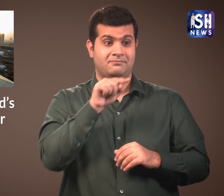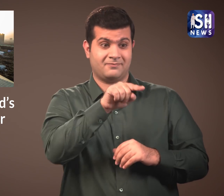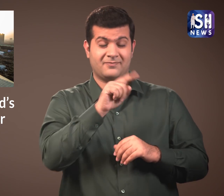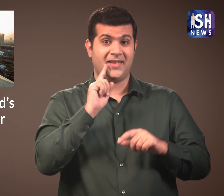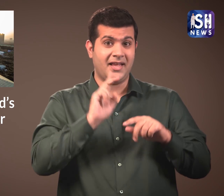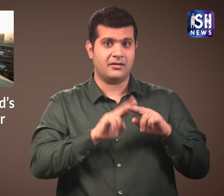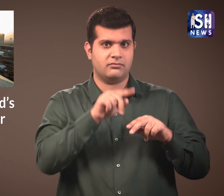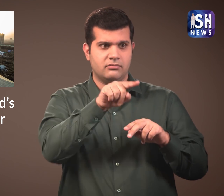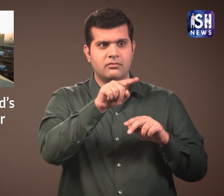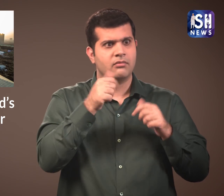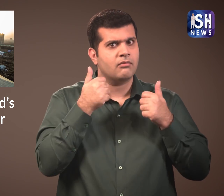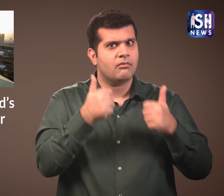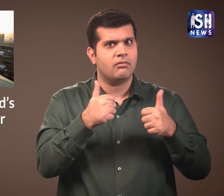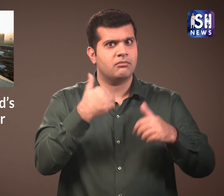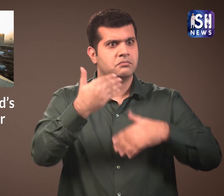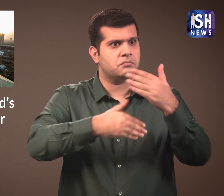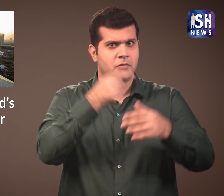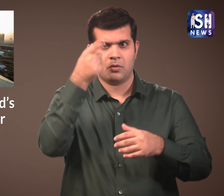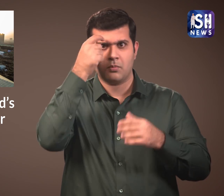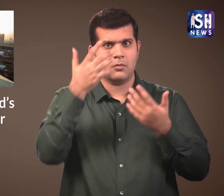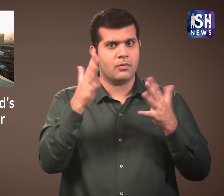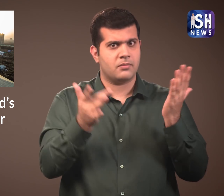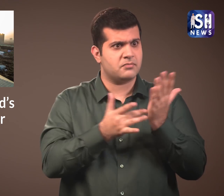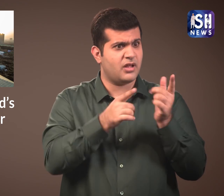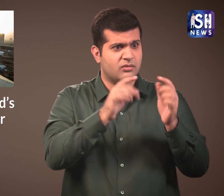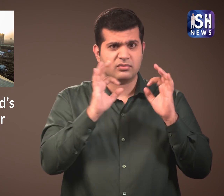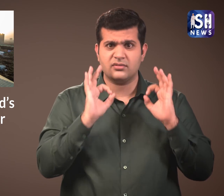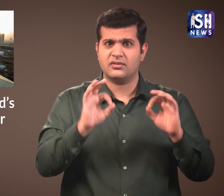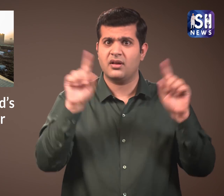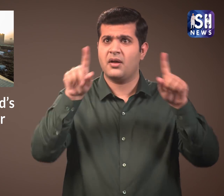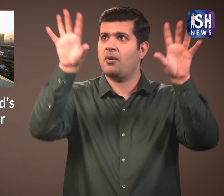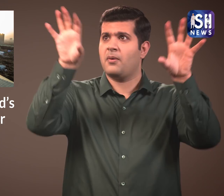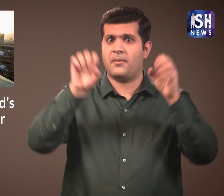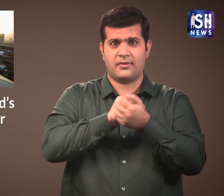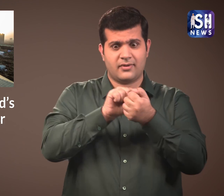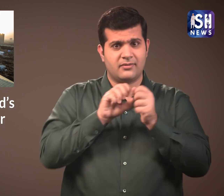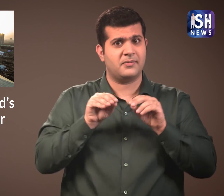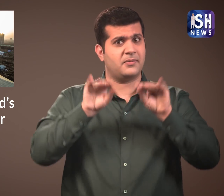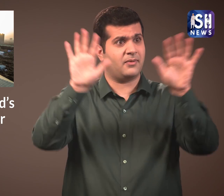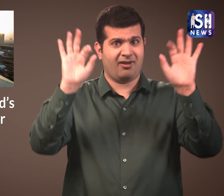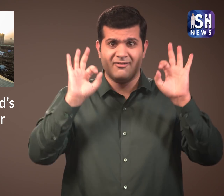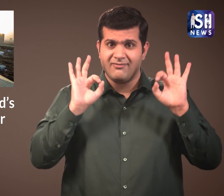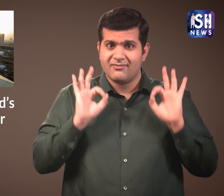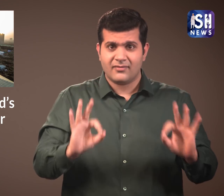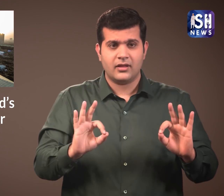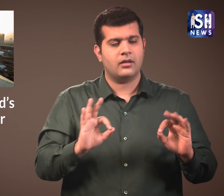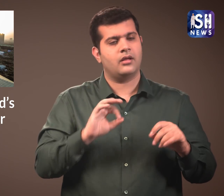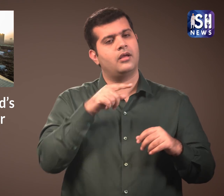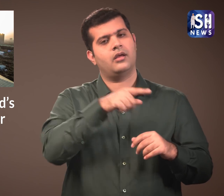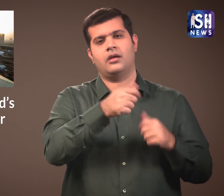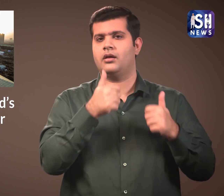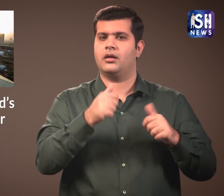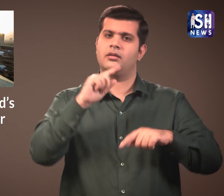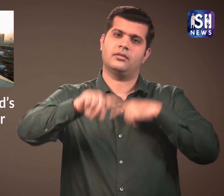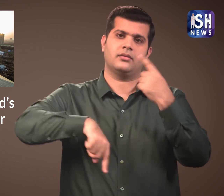If it is successful and manages to purify the air, then they will build an air purifier that is